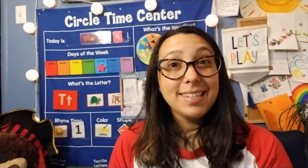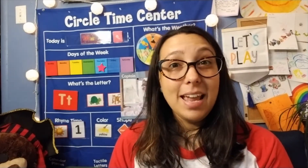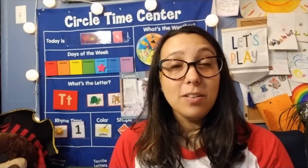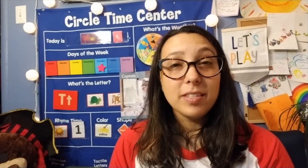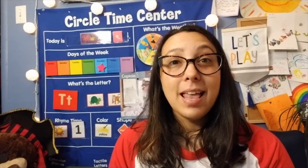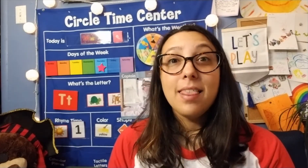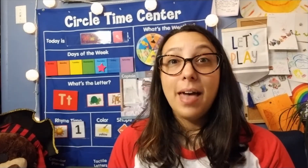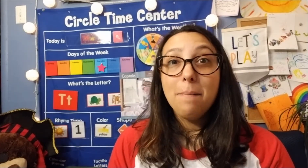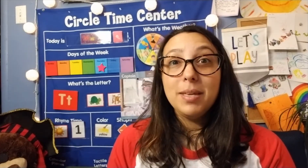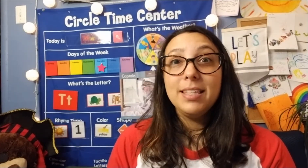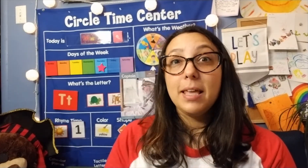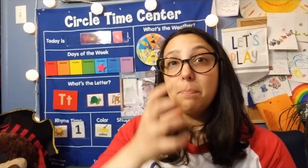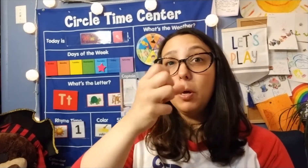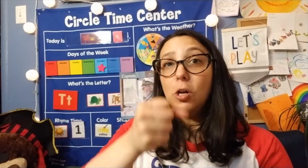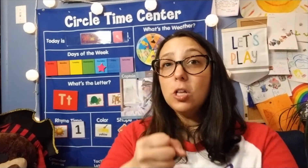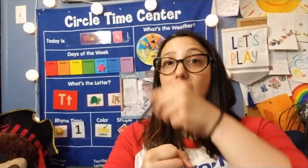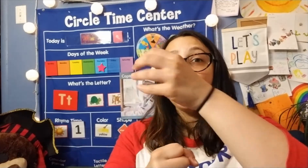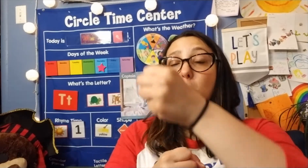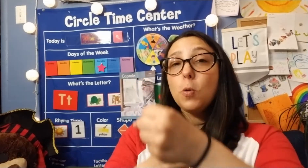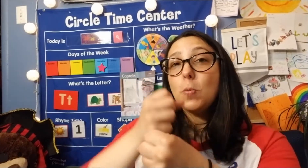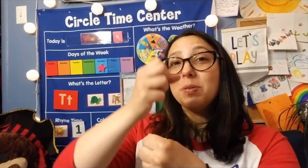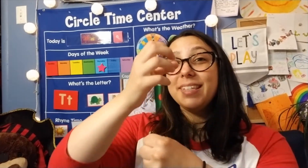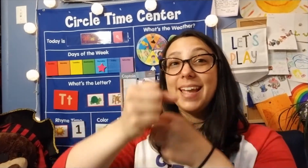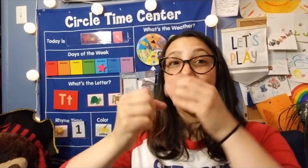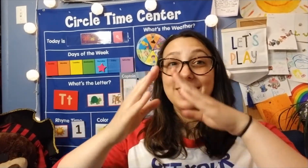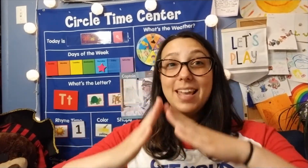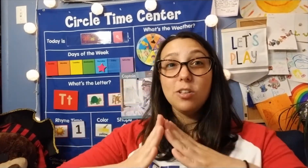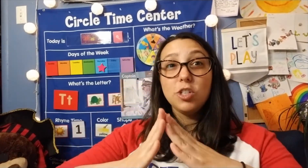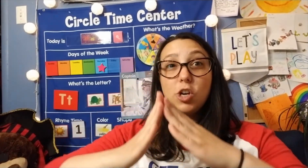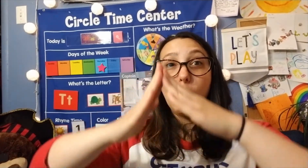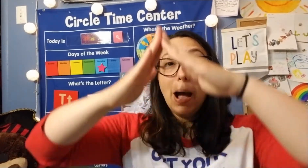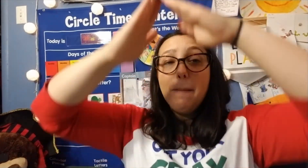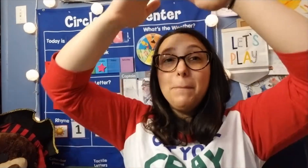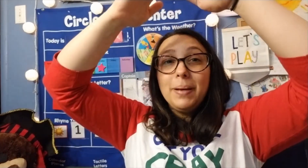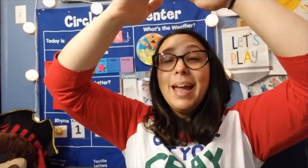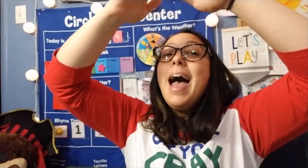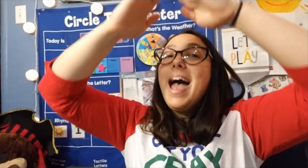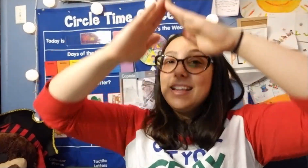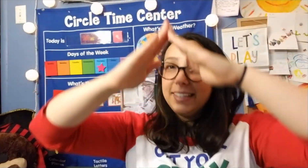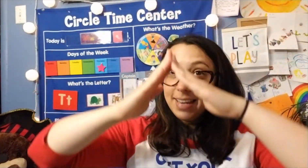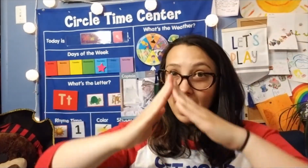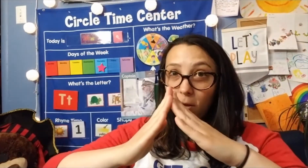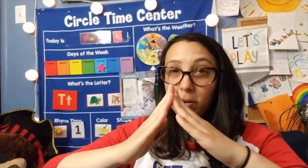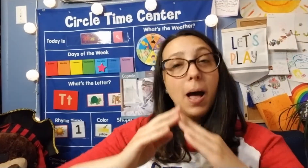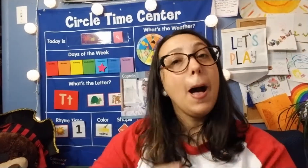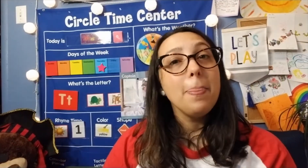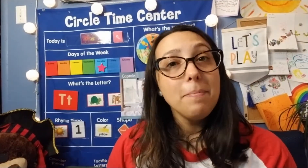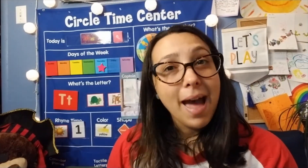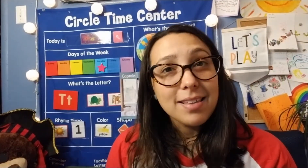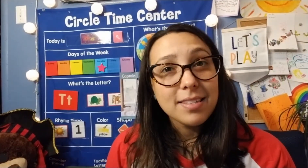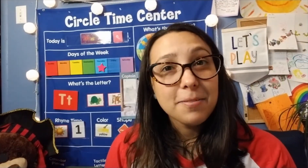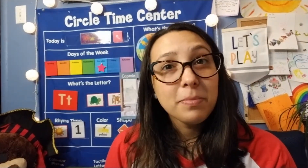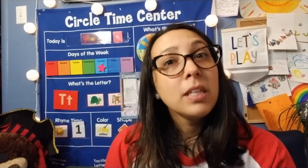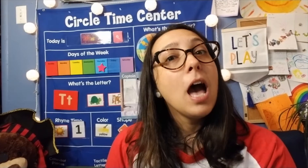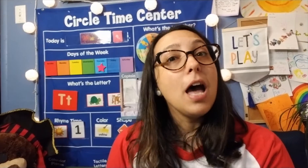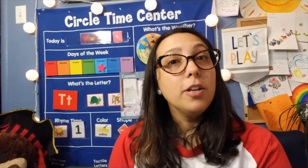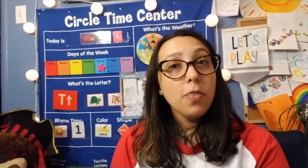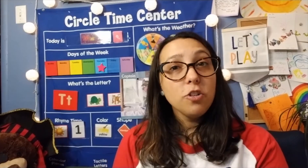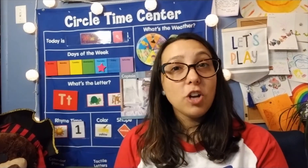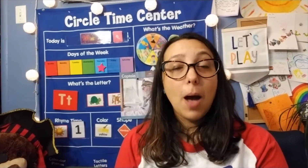sails. That means they pull on the ropes to get the sails to go up and down on the mast. Another job